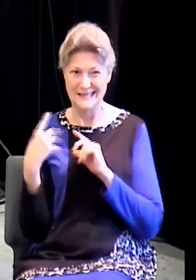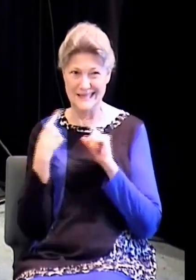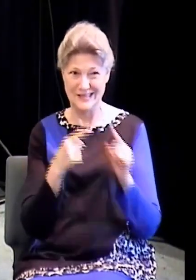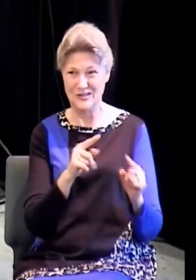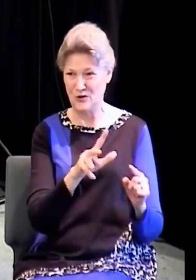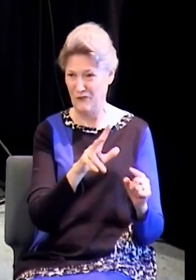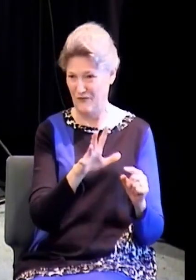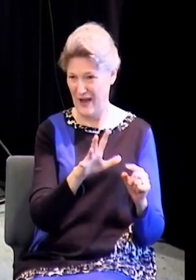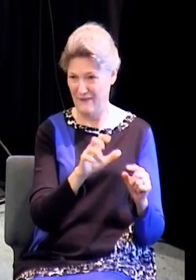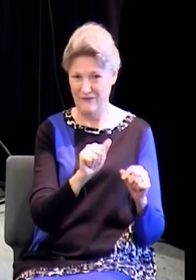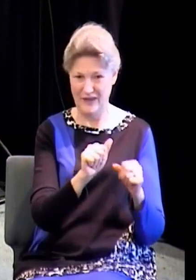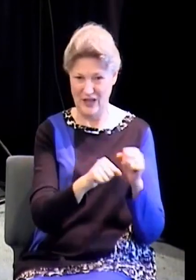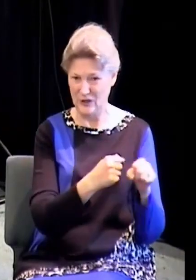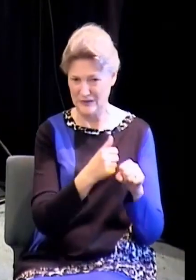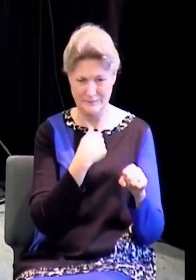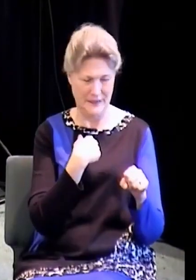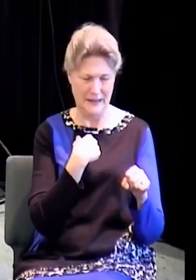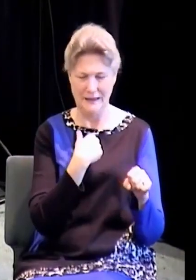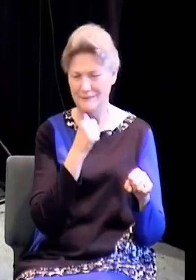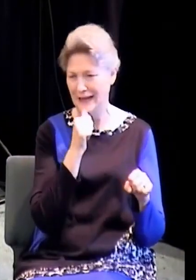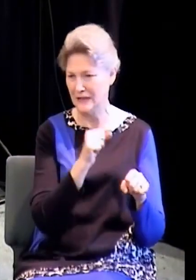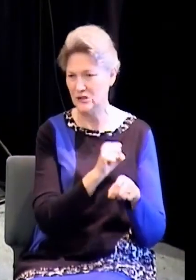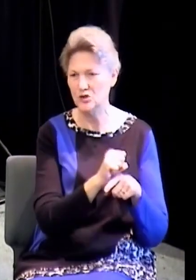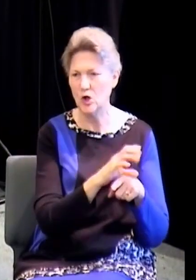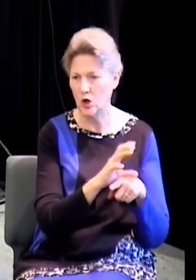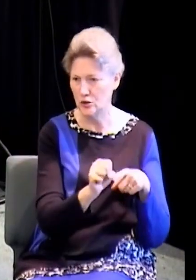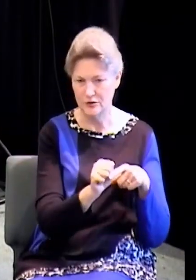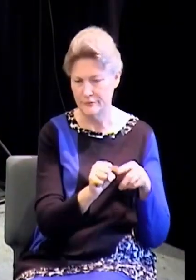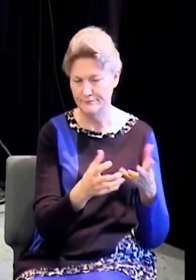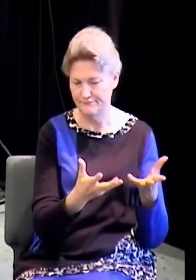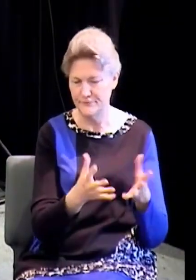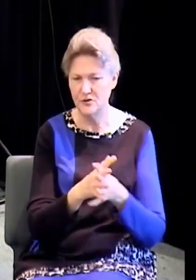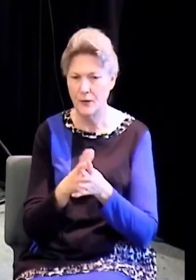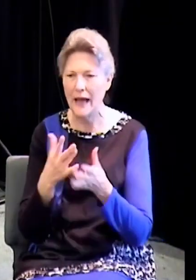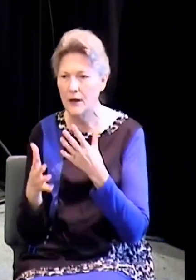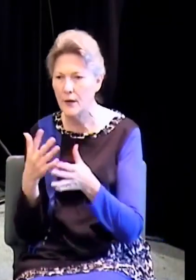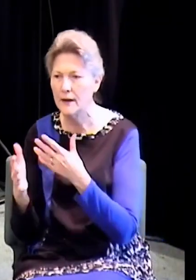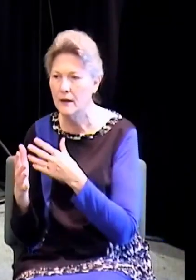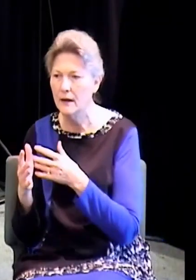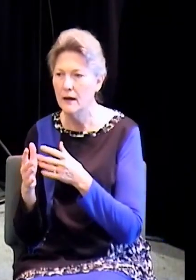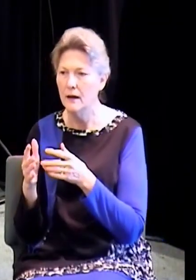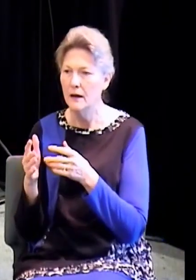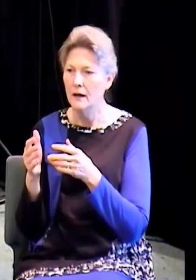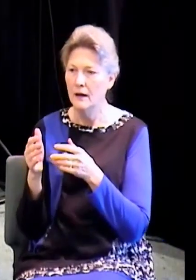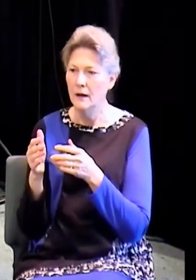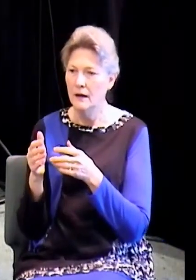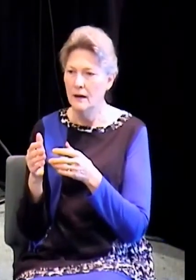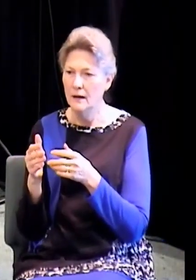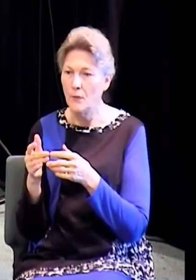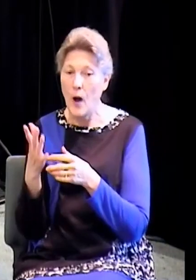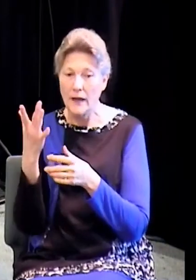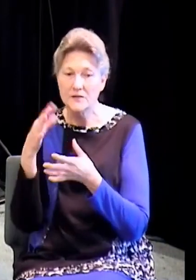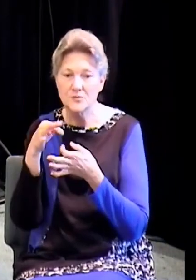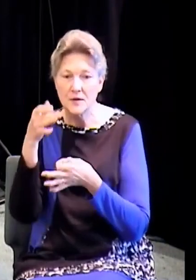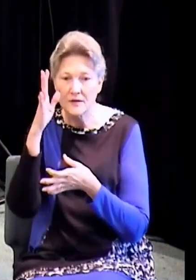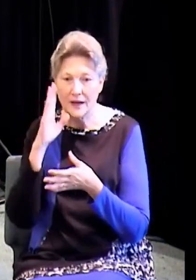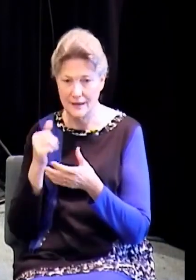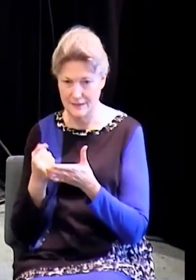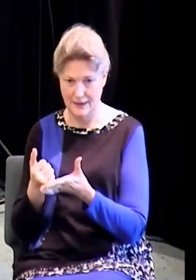But Jesus beheld them and said unto them, with men this is impossible, but with God all things are possible. In 2 Corinthians 5.17, I'm